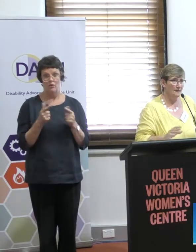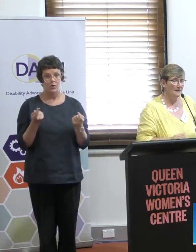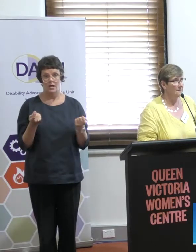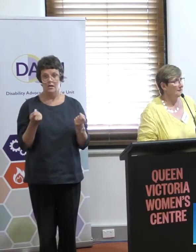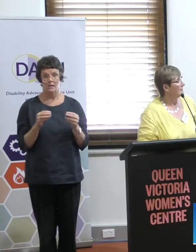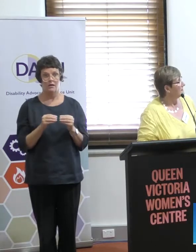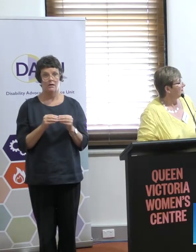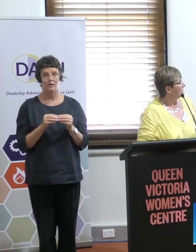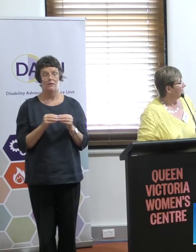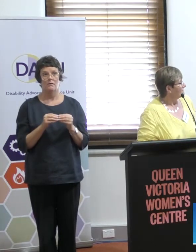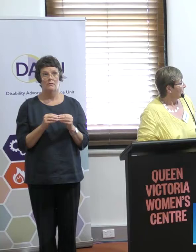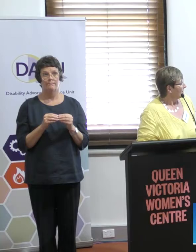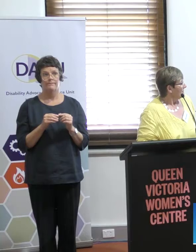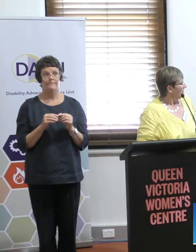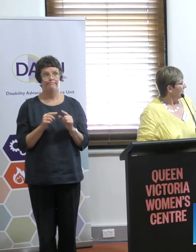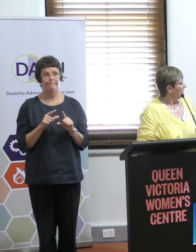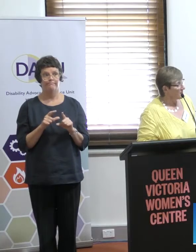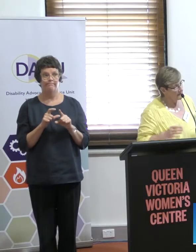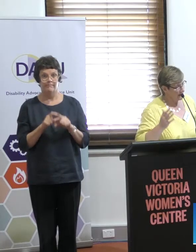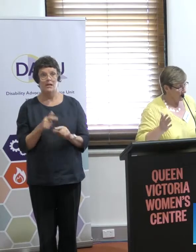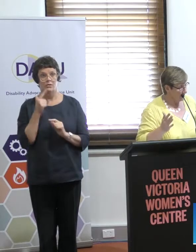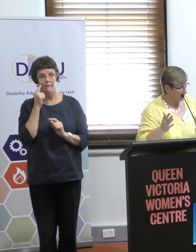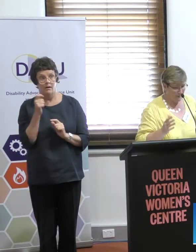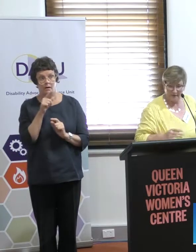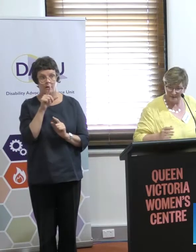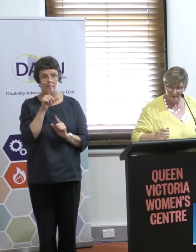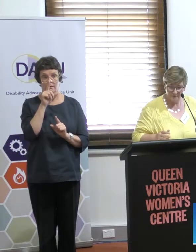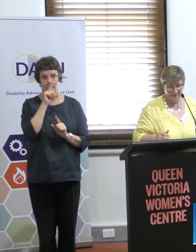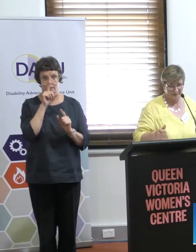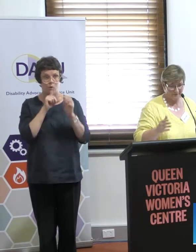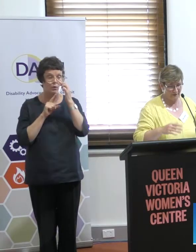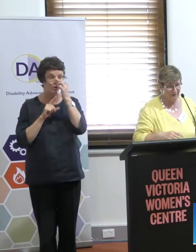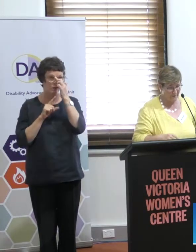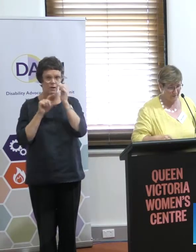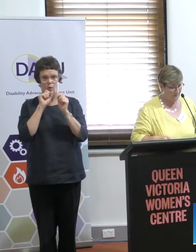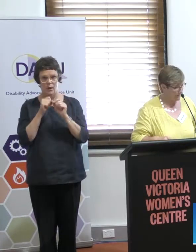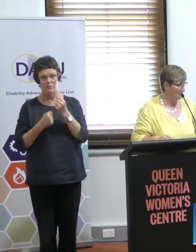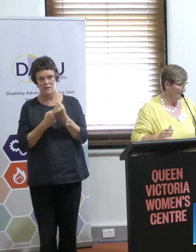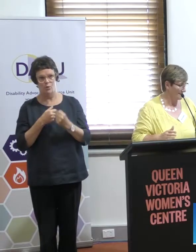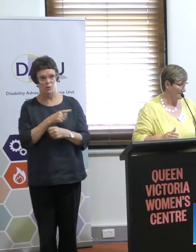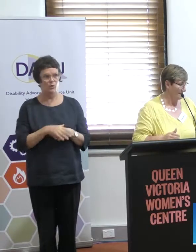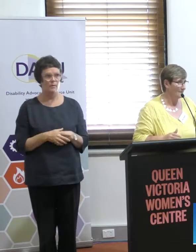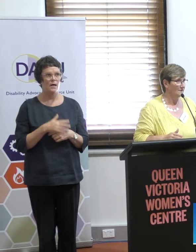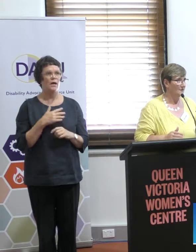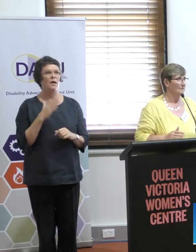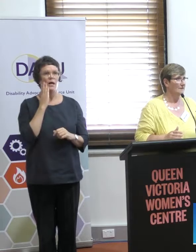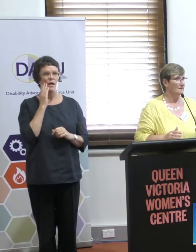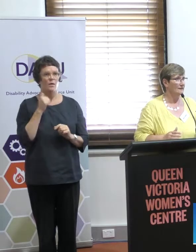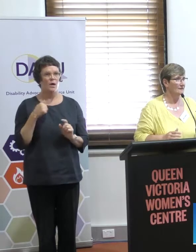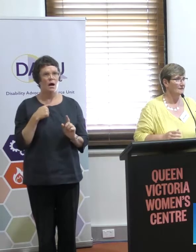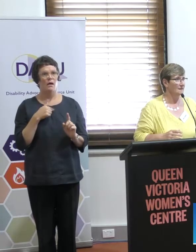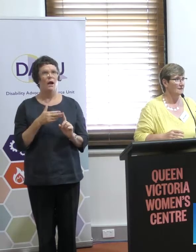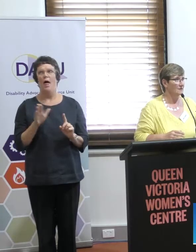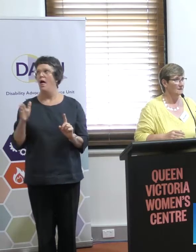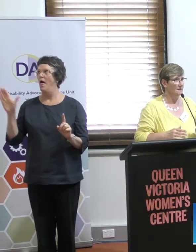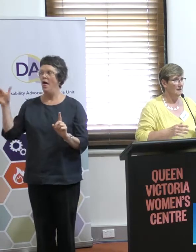hard to find allies and it's hard to get the ear of people. And so, that's a very long-winded way of coming back to the thing about the cost-benefit